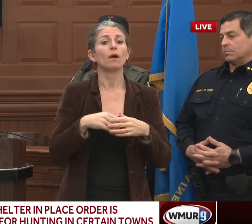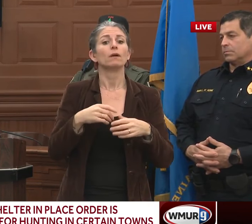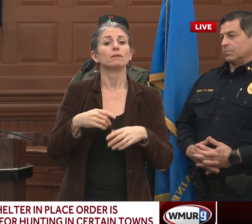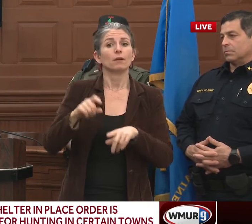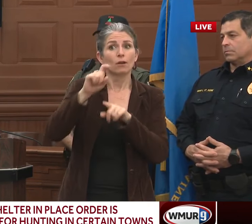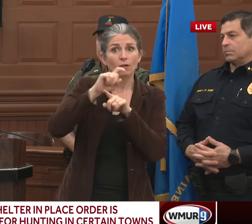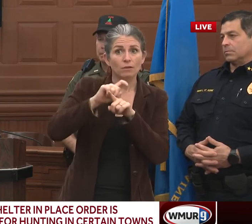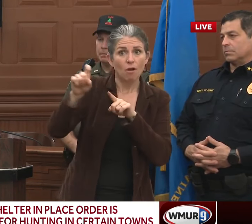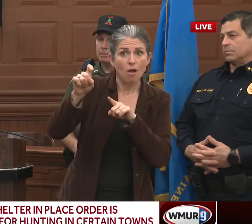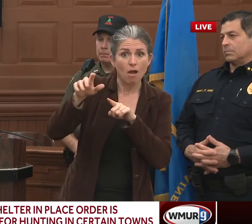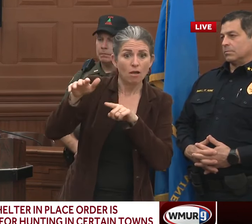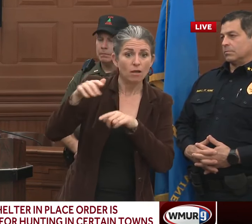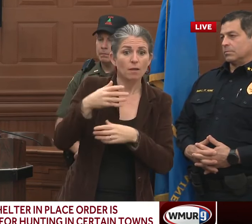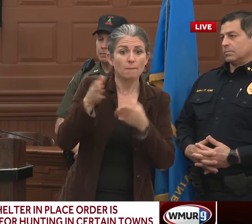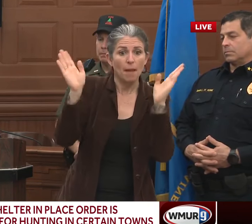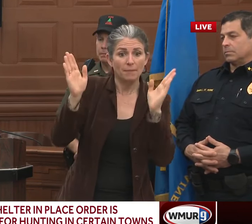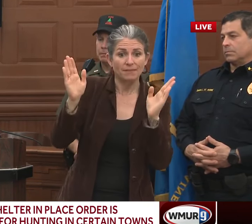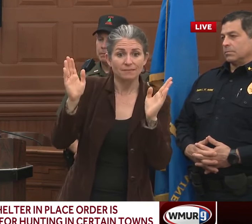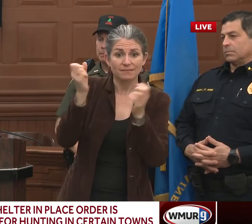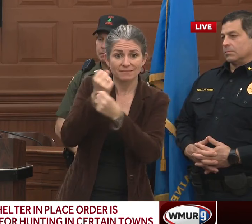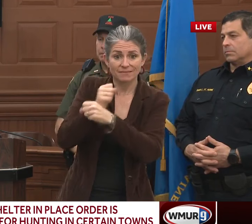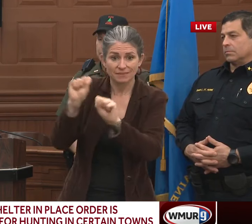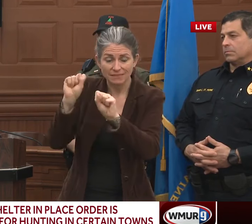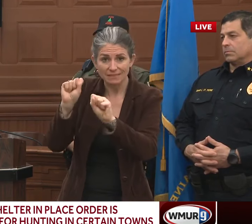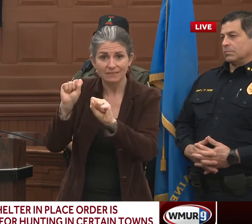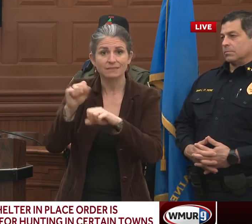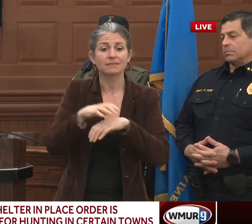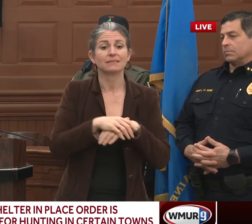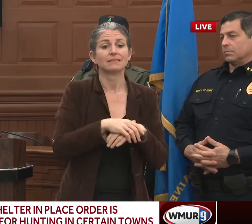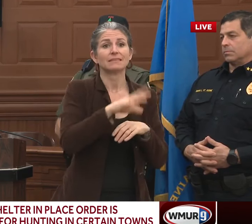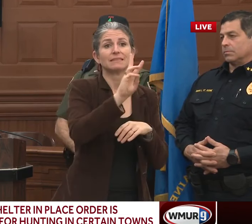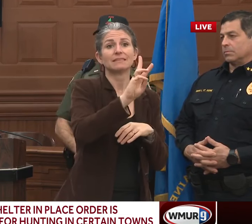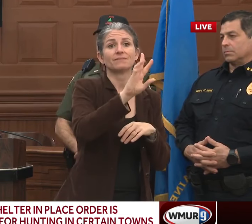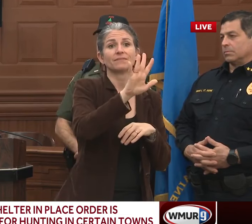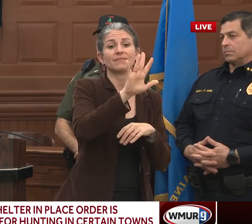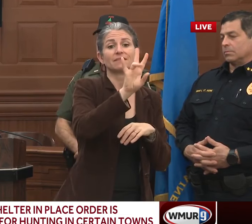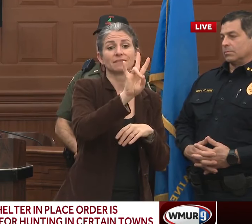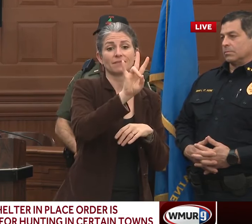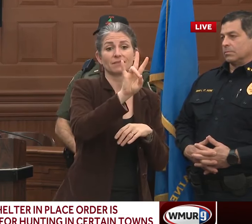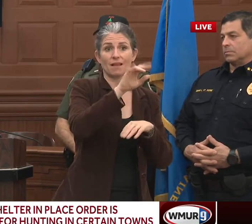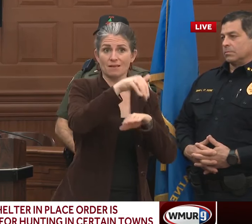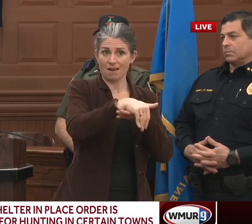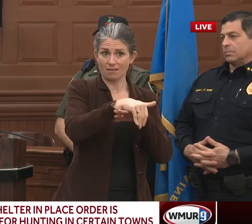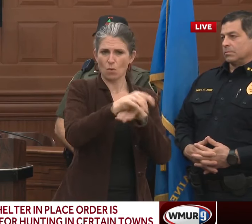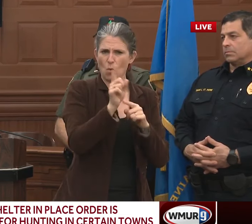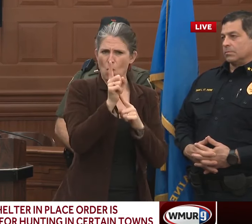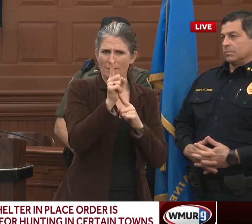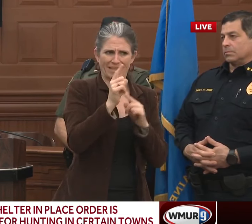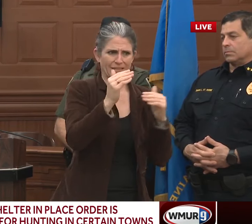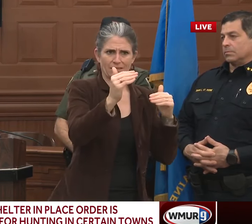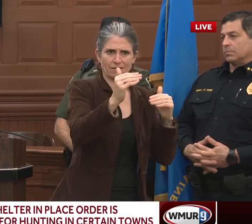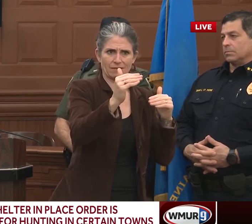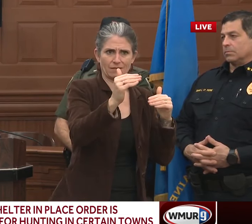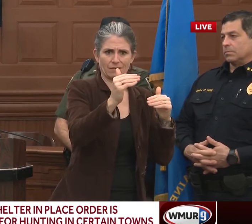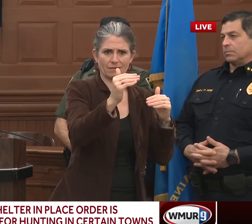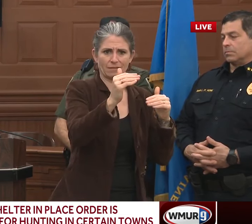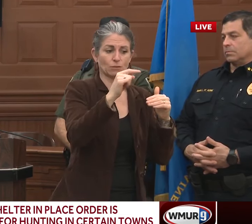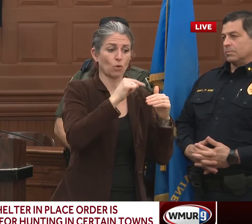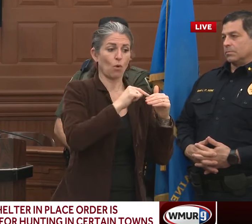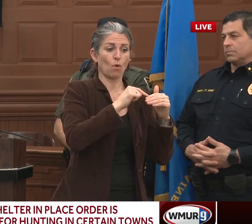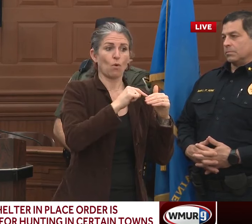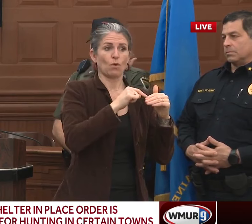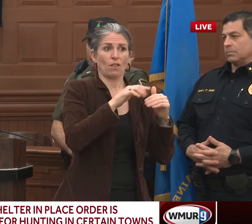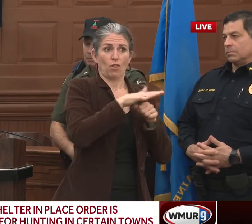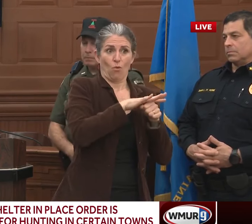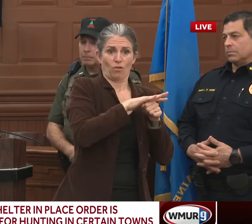as an example, at 6.57, so a minute-ish later. And we didn't have necessarily troopers right inside the town, so 11 minutes later, our